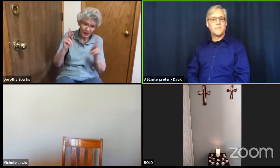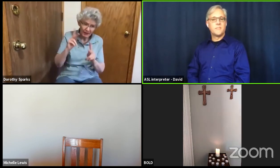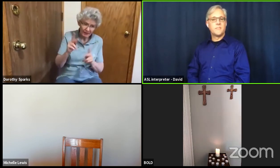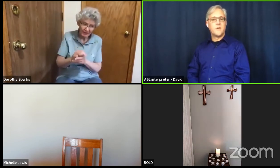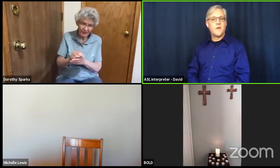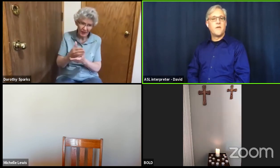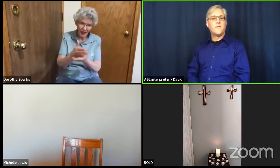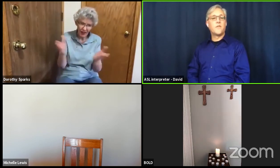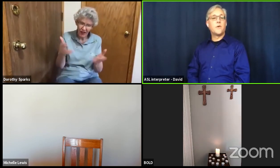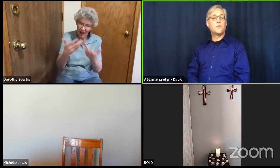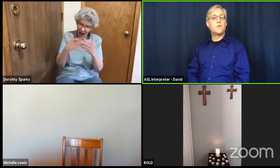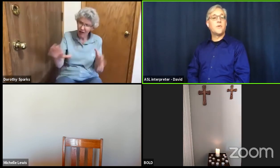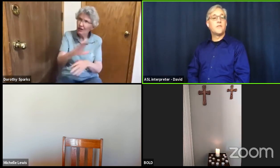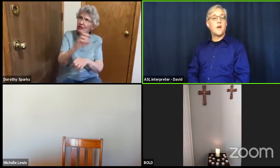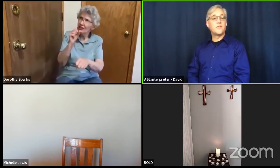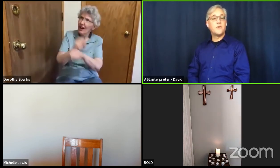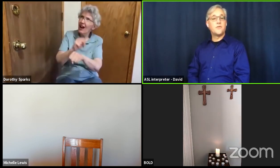for those who have lost their jobs